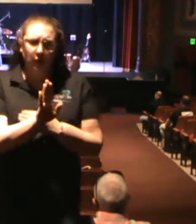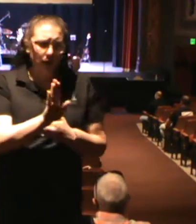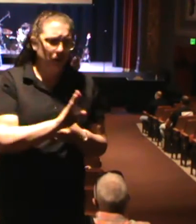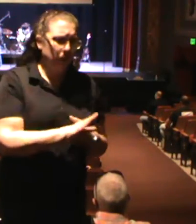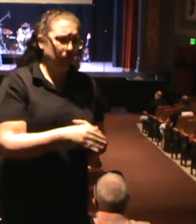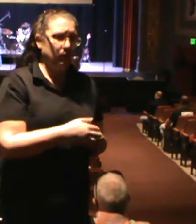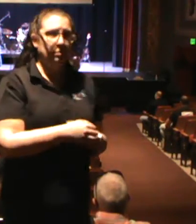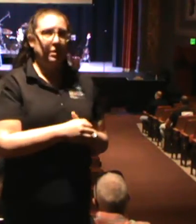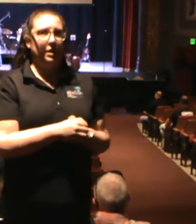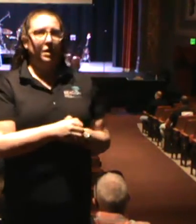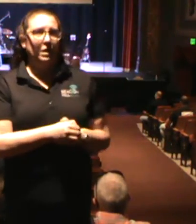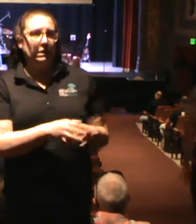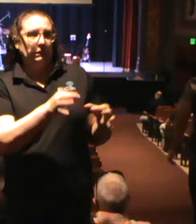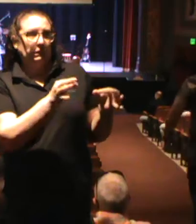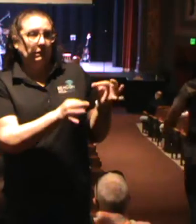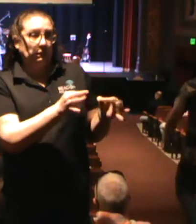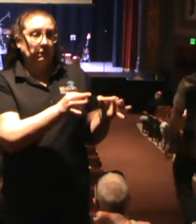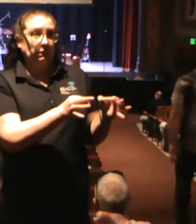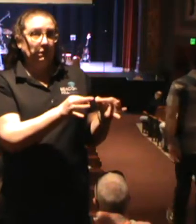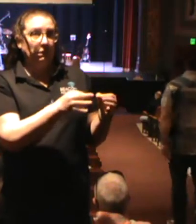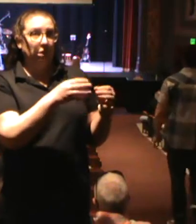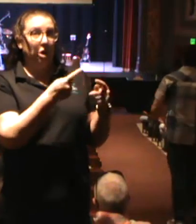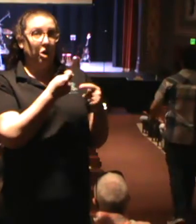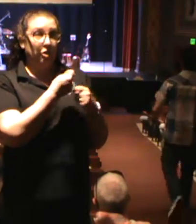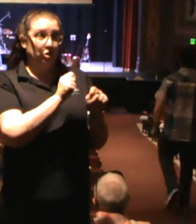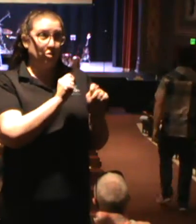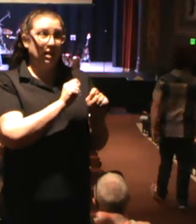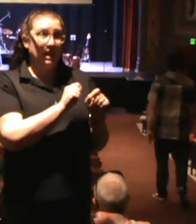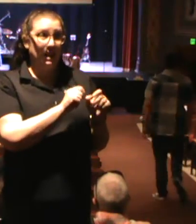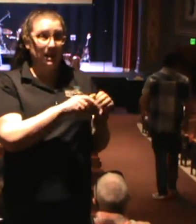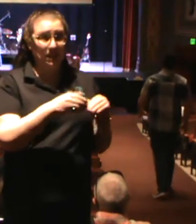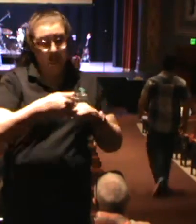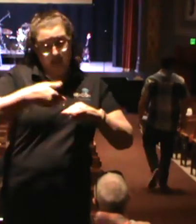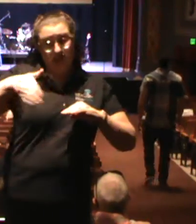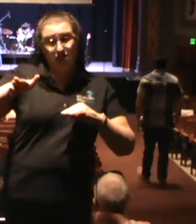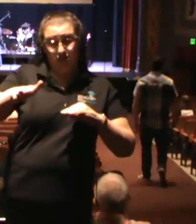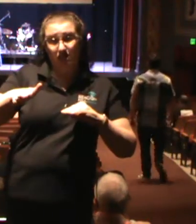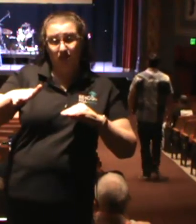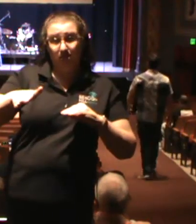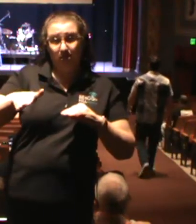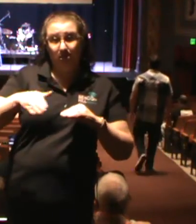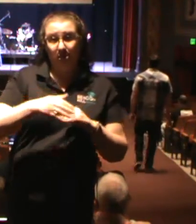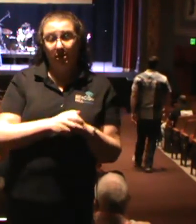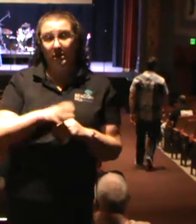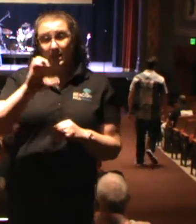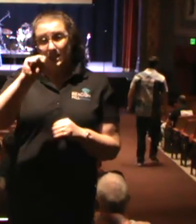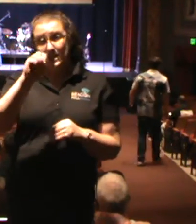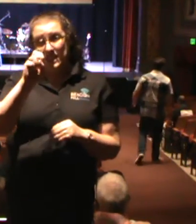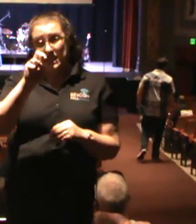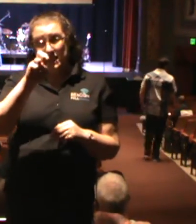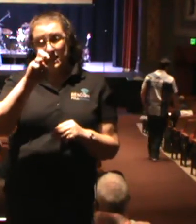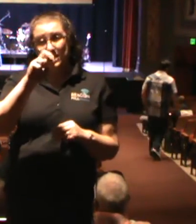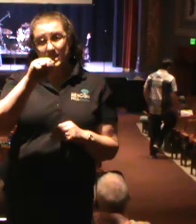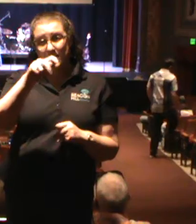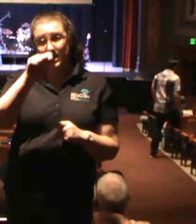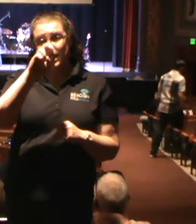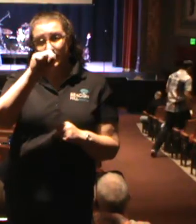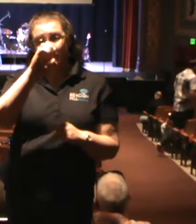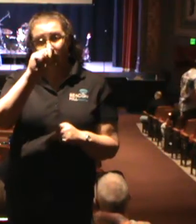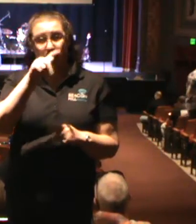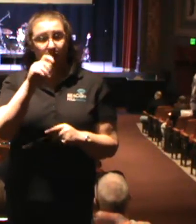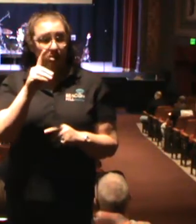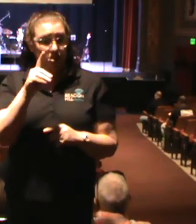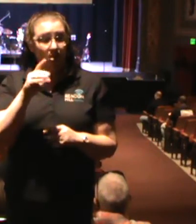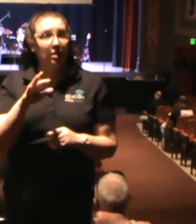and they're going to be sentenced, and some of them are going to be actually sent away. But this morning we're here to tell people that there's